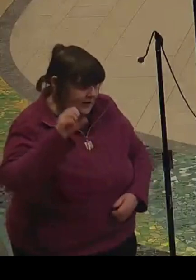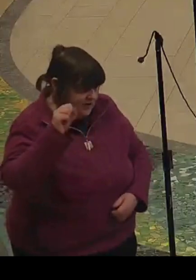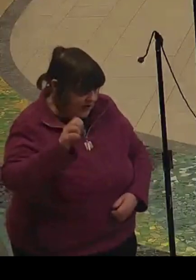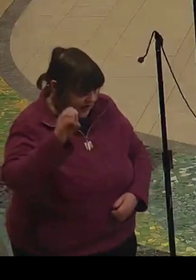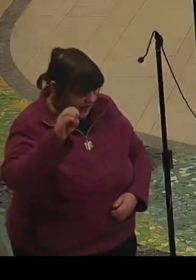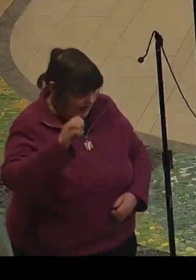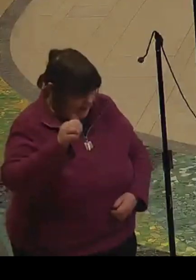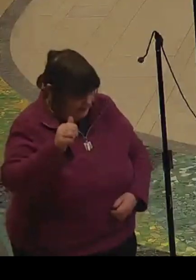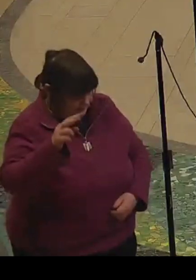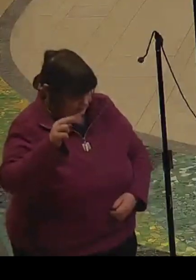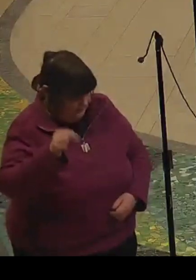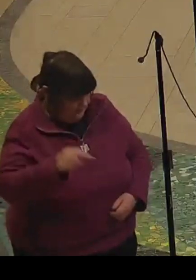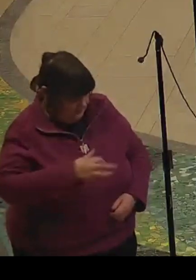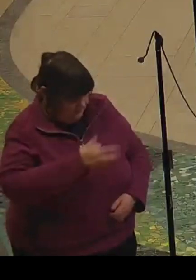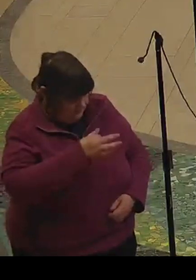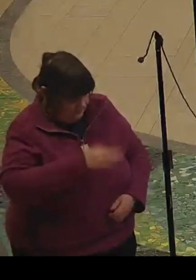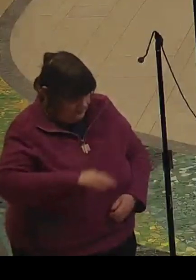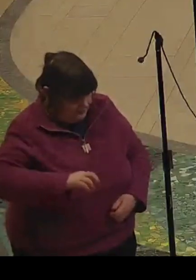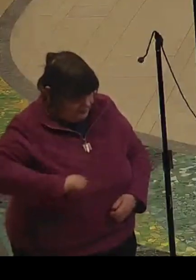Sian,